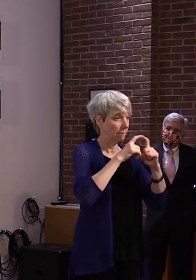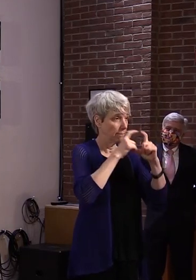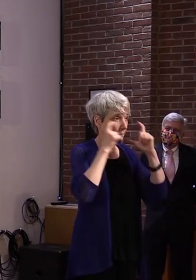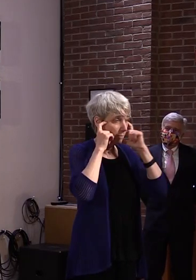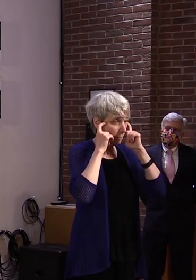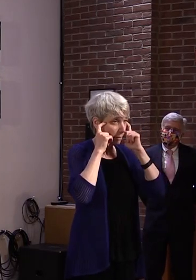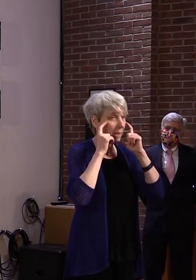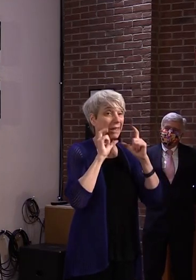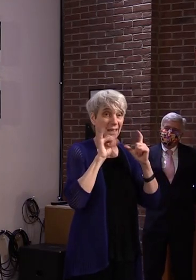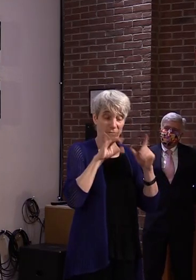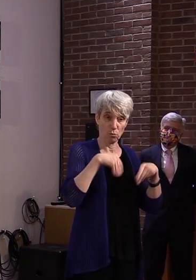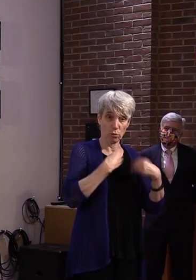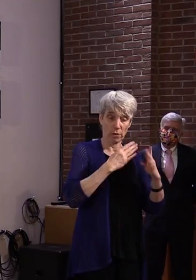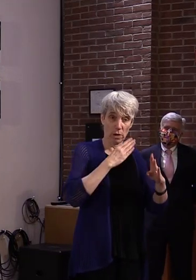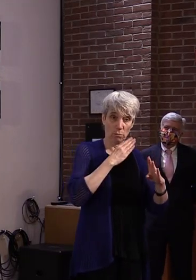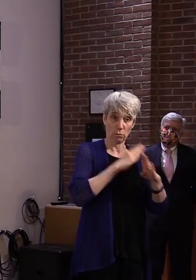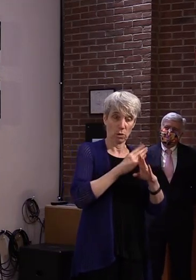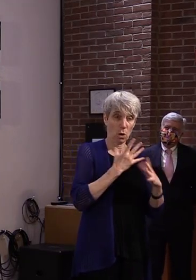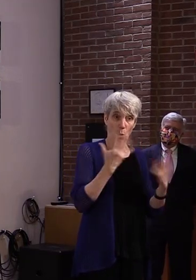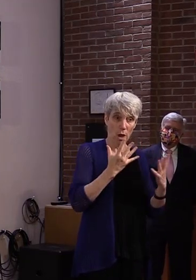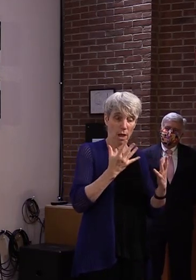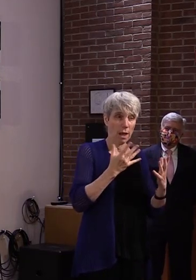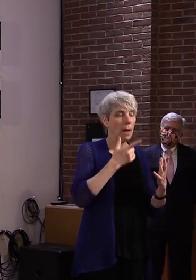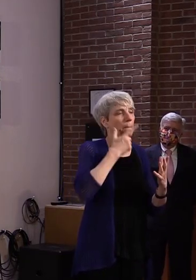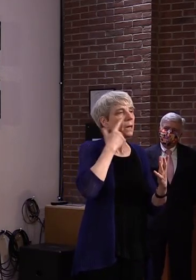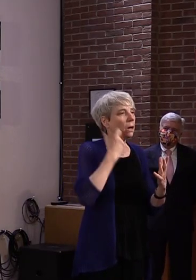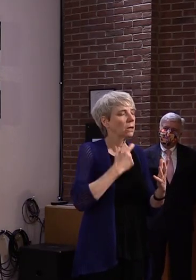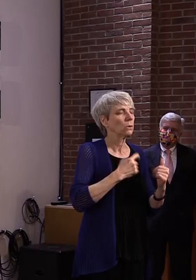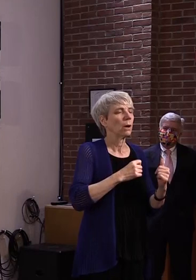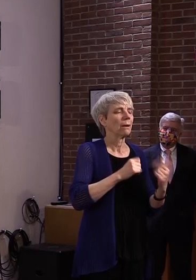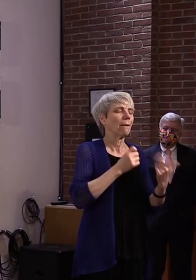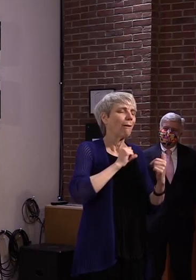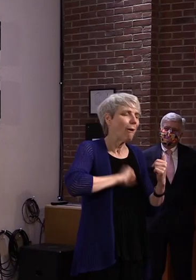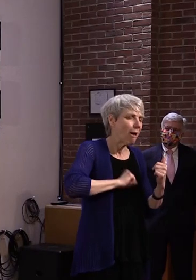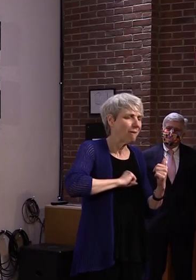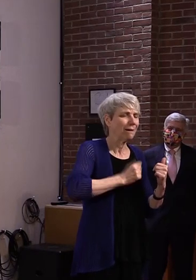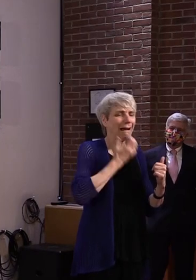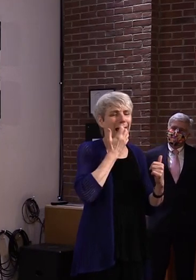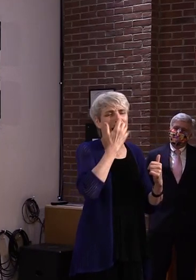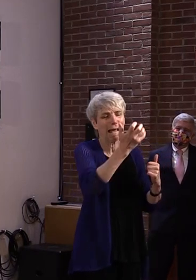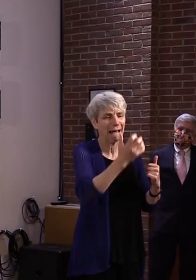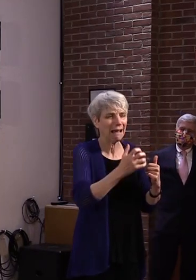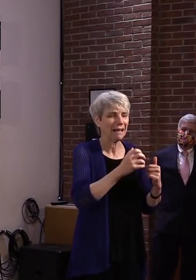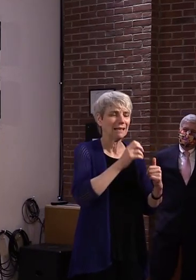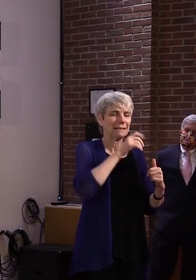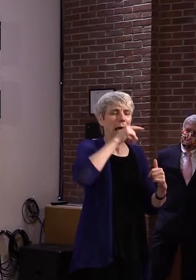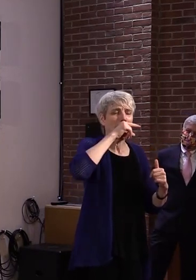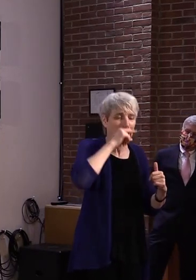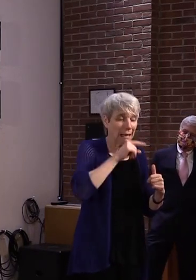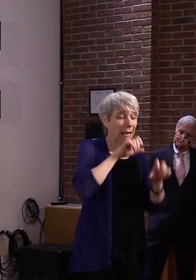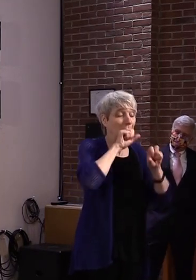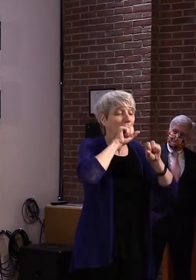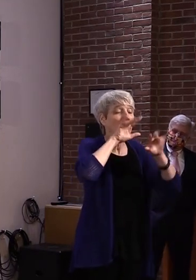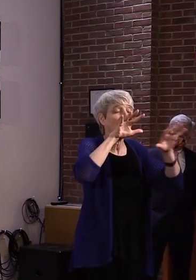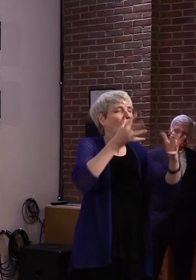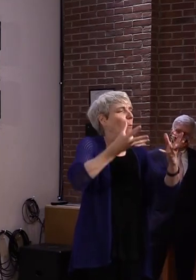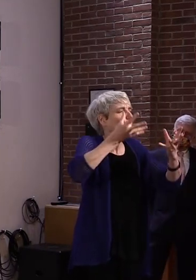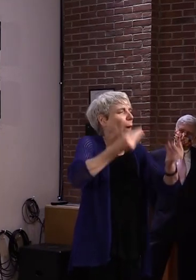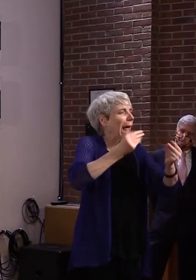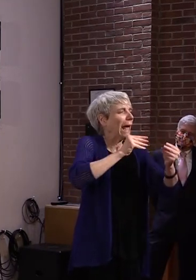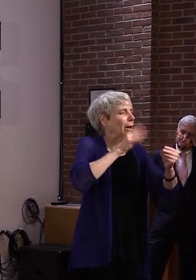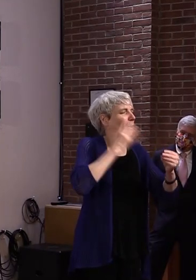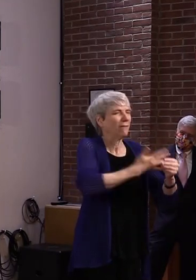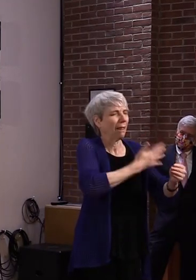protective because they prevent large respiratory droplets from getting transmitted